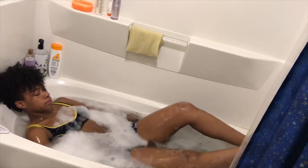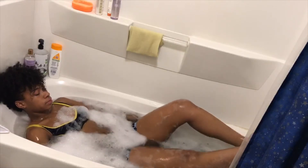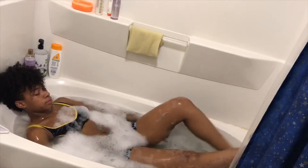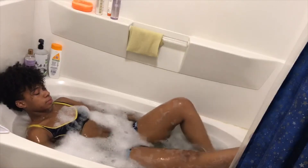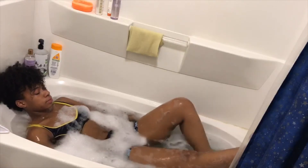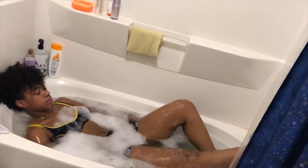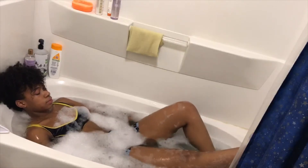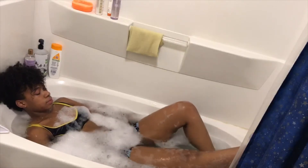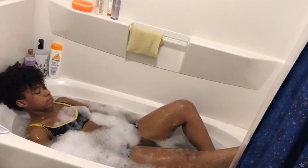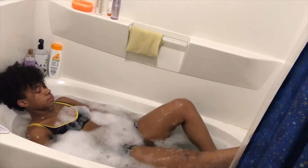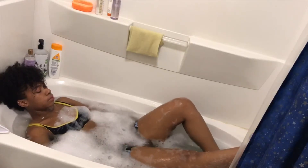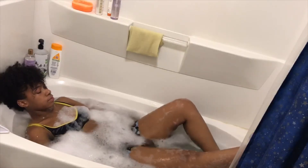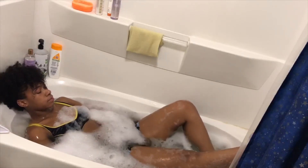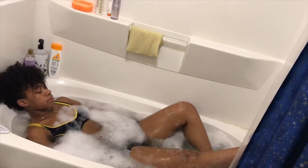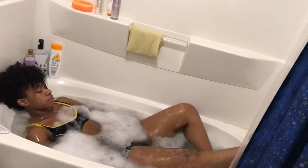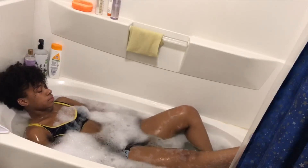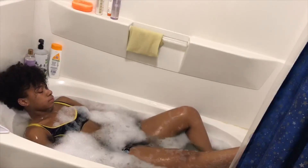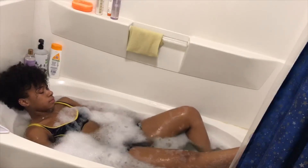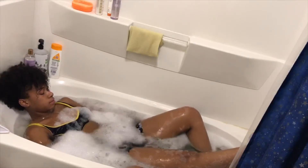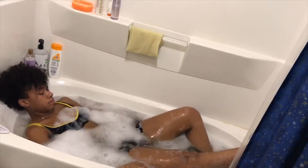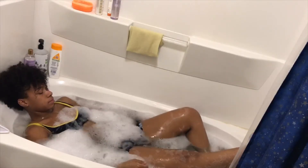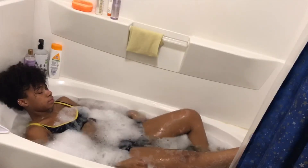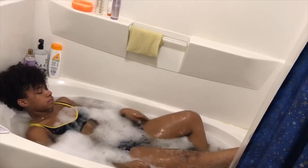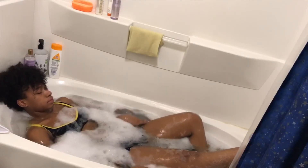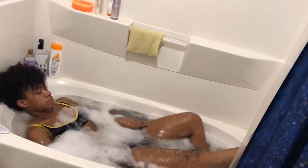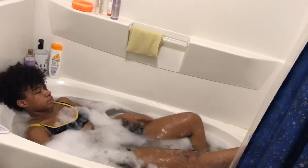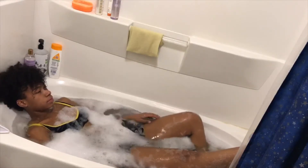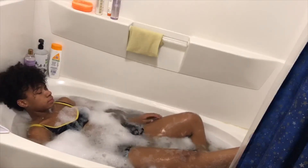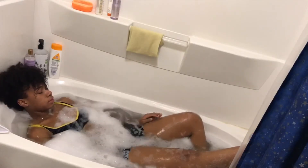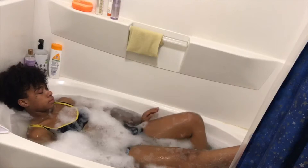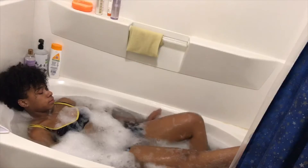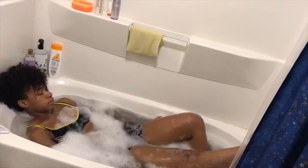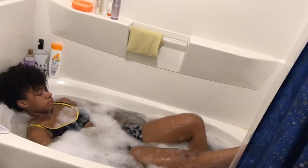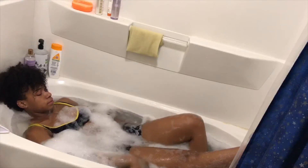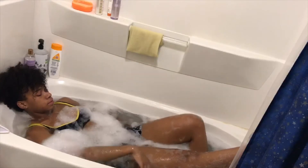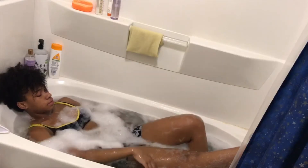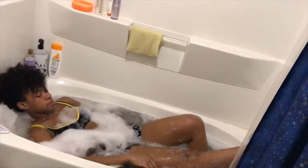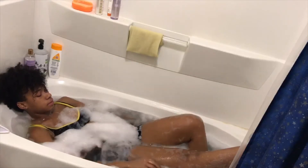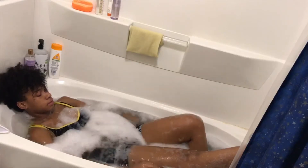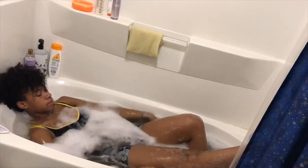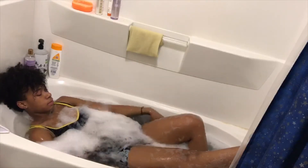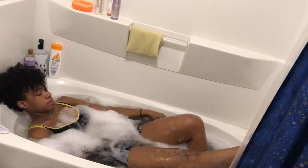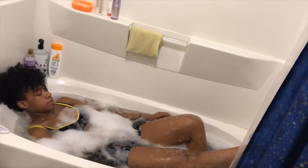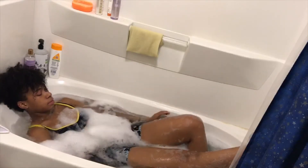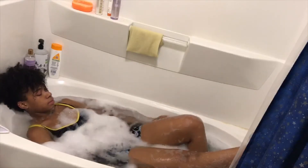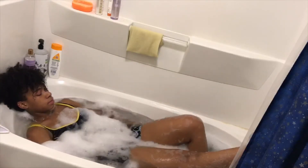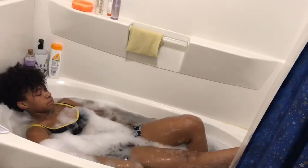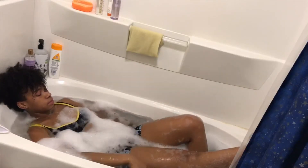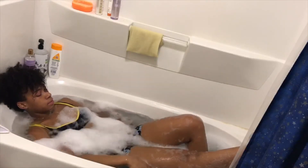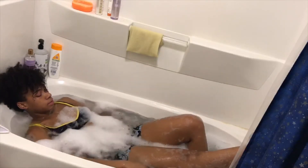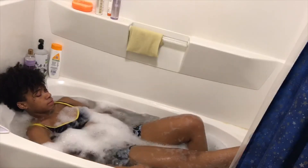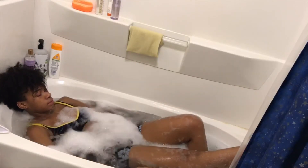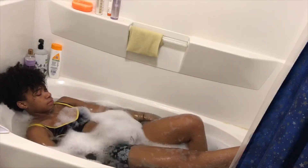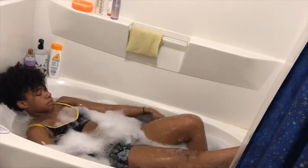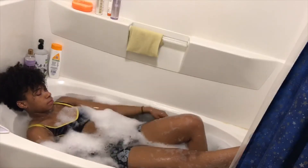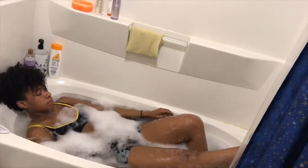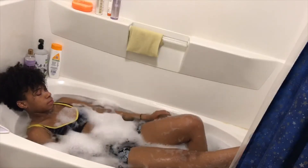the tiniest minute drop of feeling causes a tsunami sometimes i just want to endlessly float